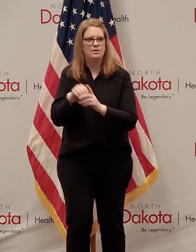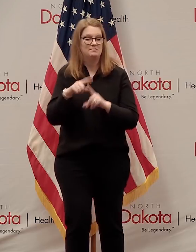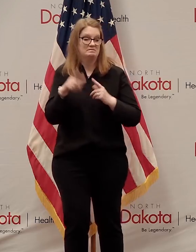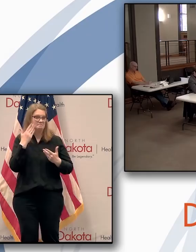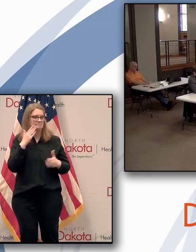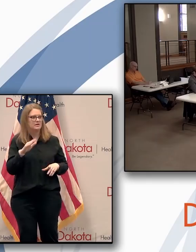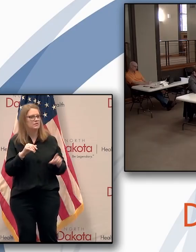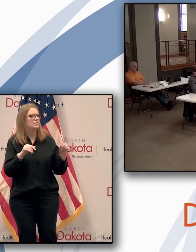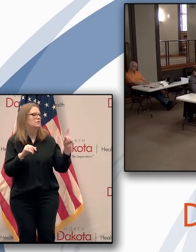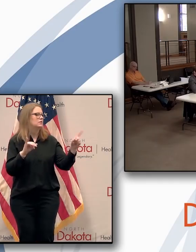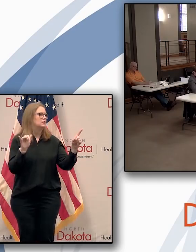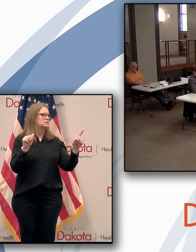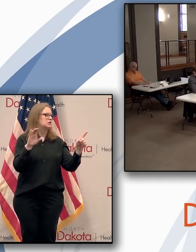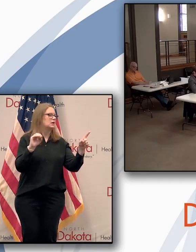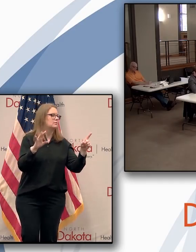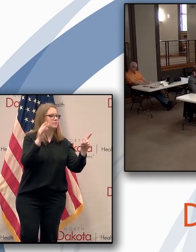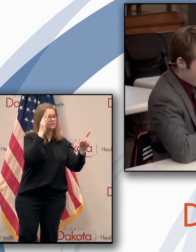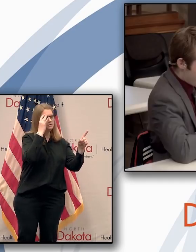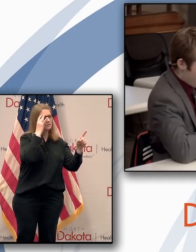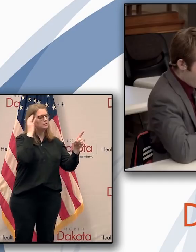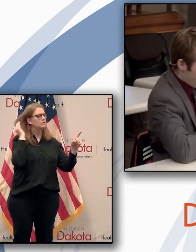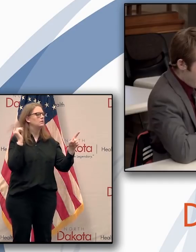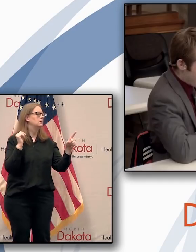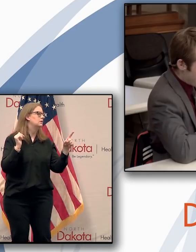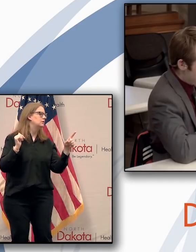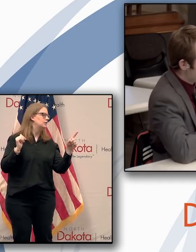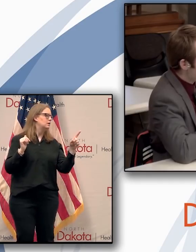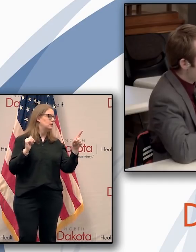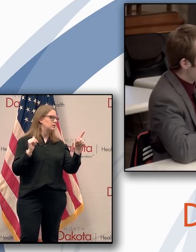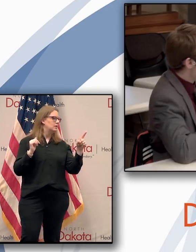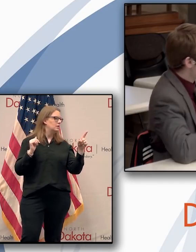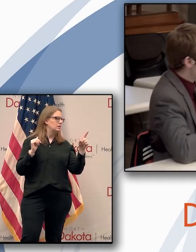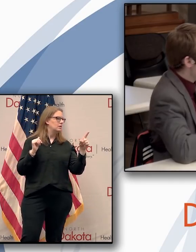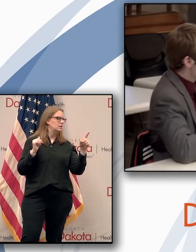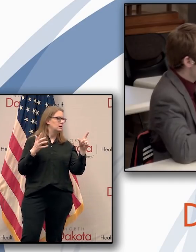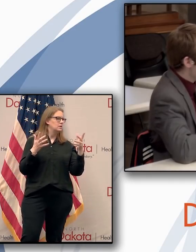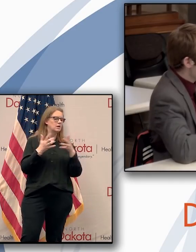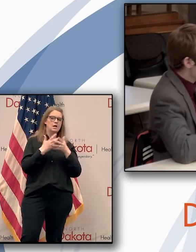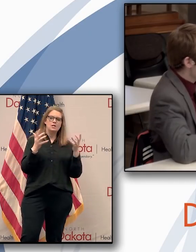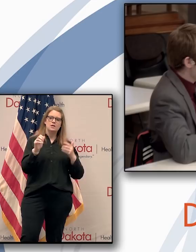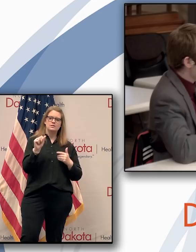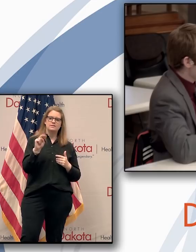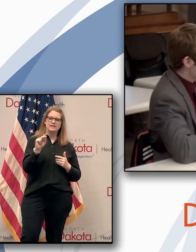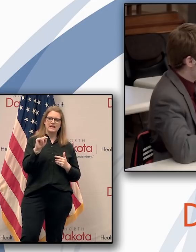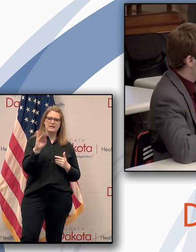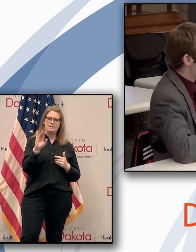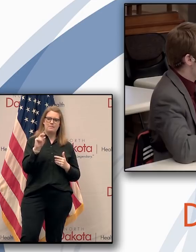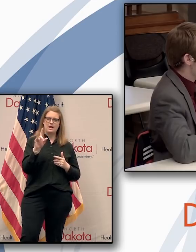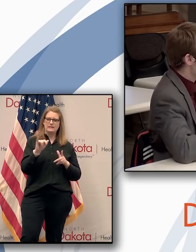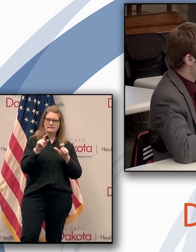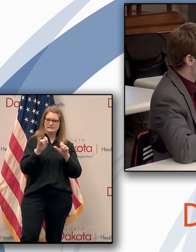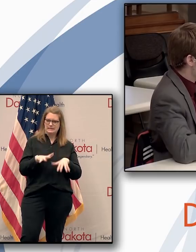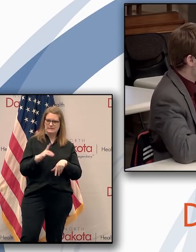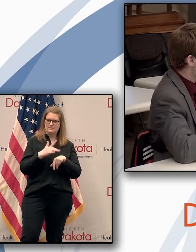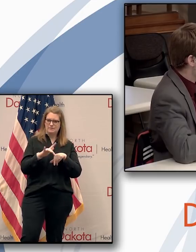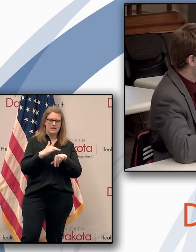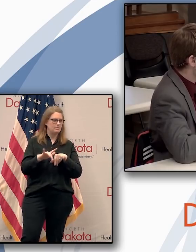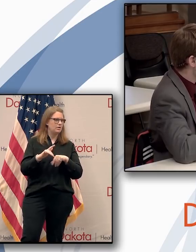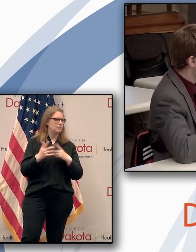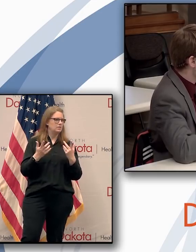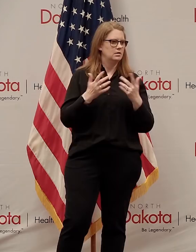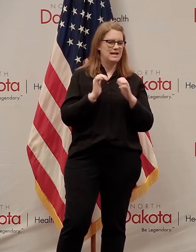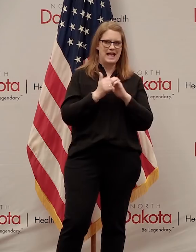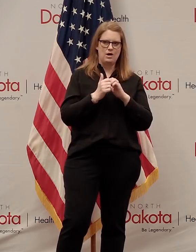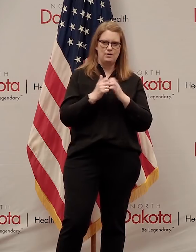Jacob. Governor, your slideshow said that there were a lot of antibody tests available. Wondering what the process is for someone getting